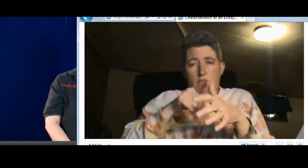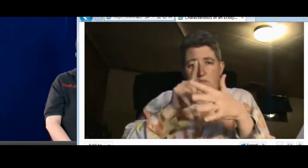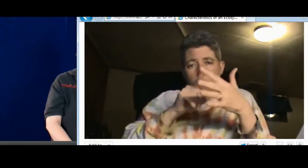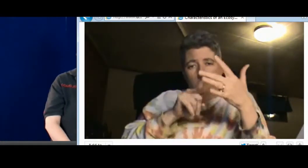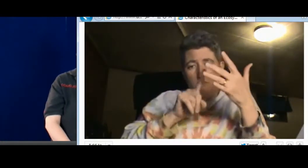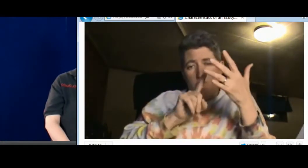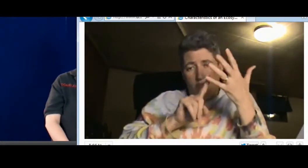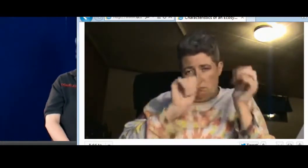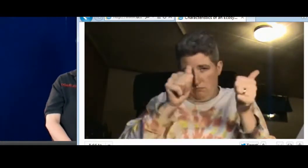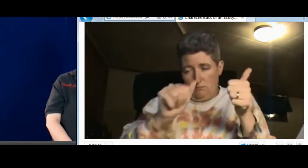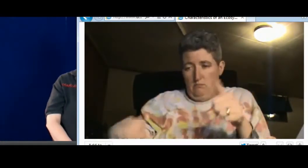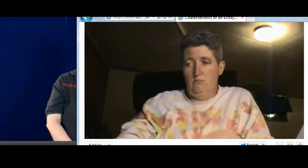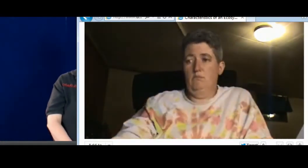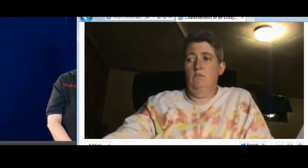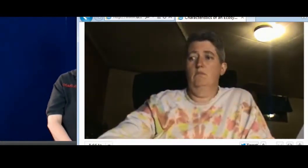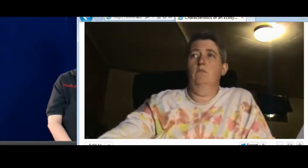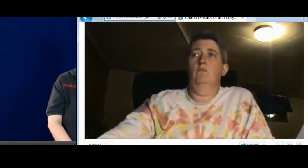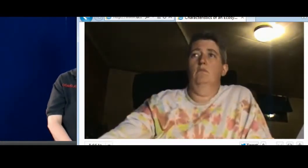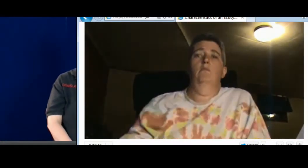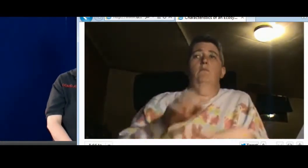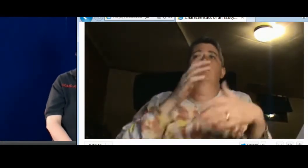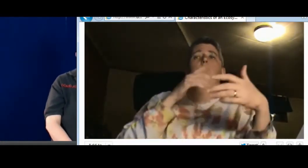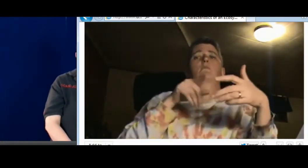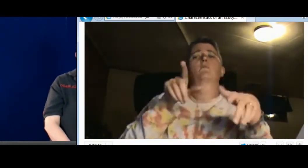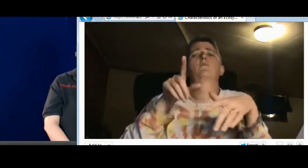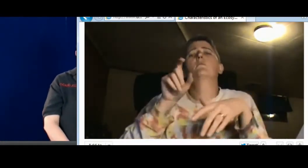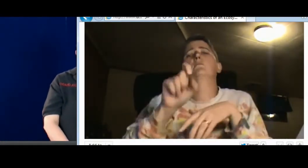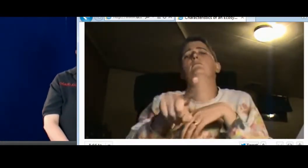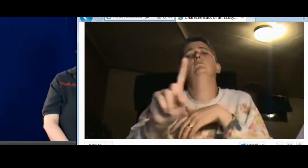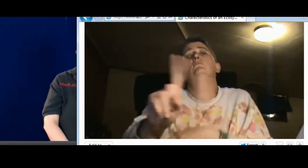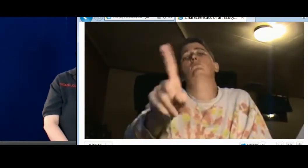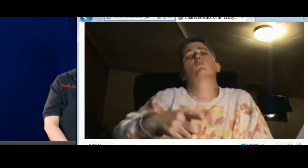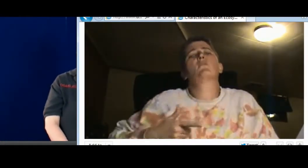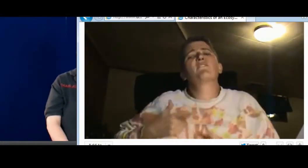I'm going to talk about and explain each one of these vocabulary words.